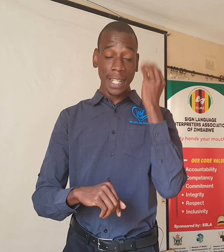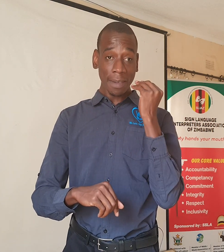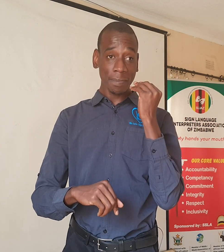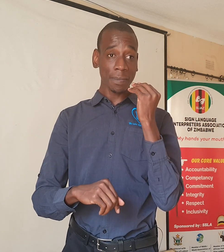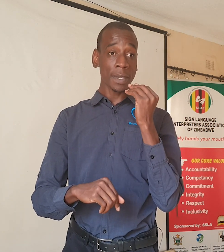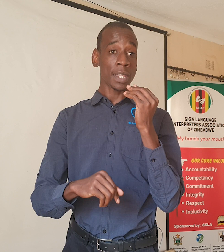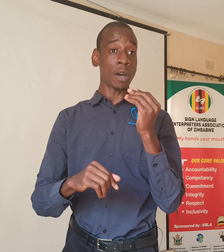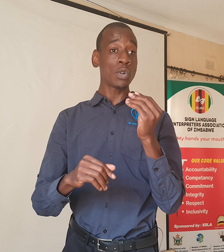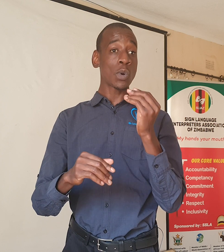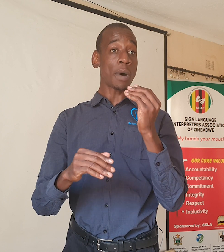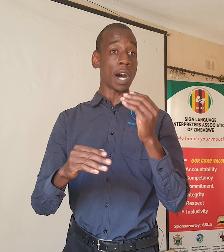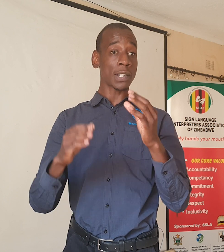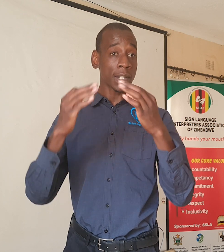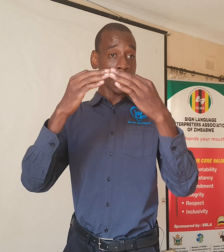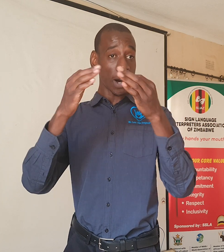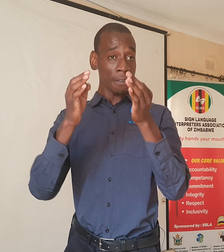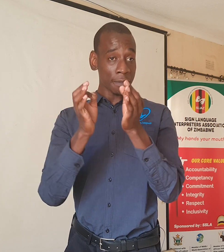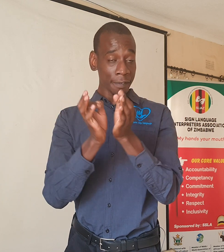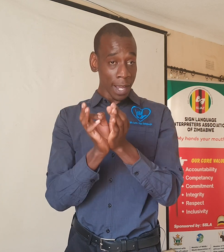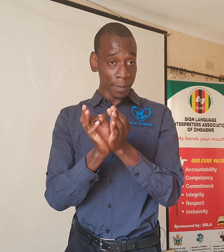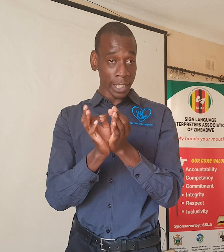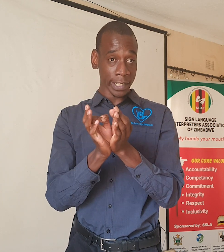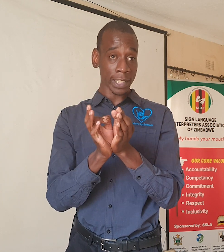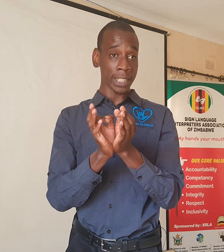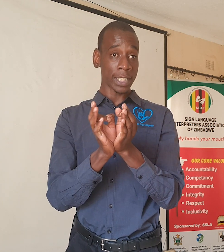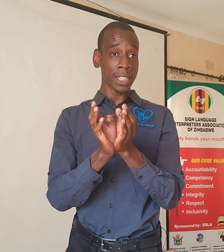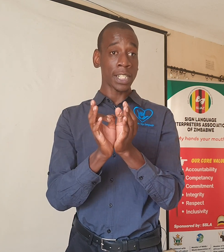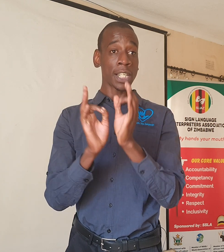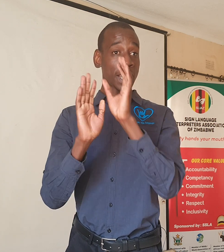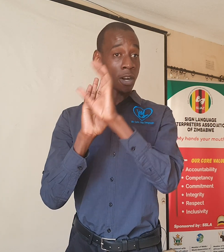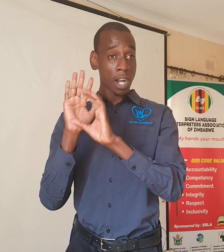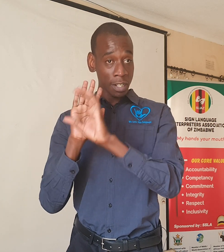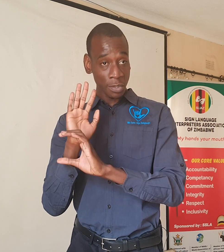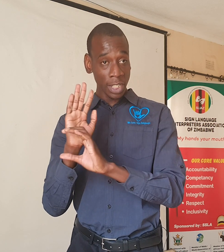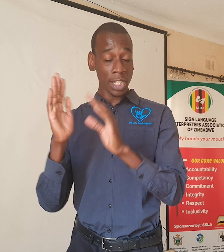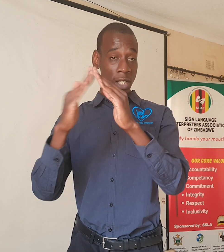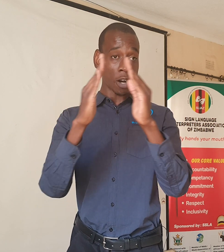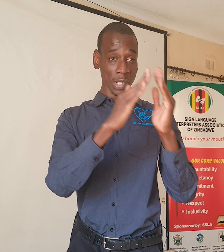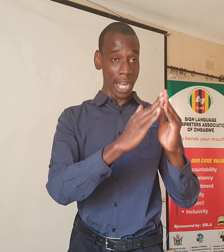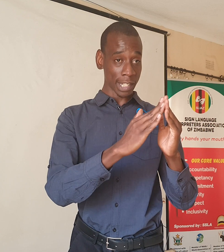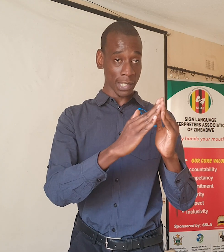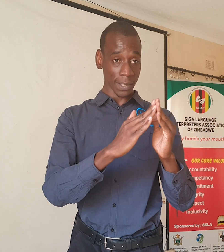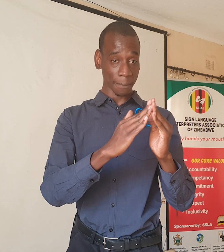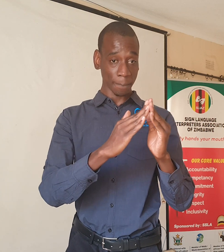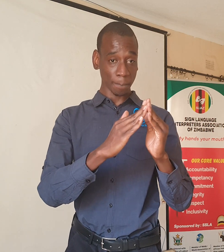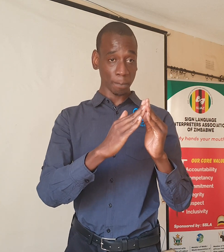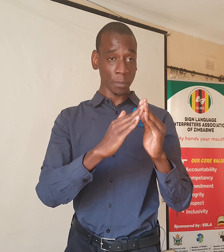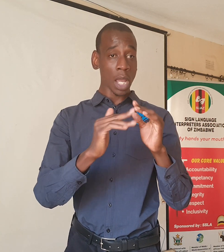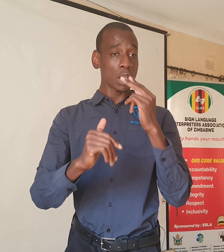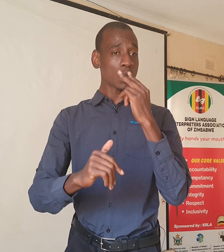deaf they're also part of the families in our country in our societies so